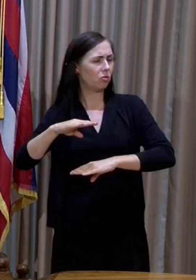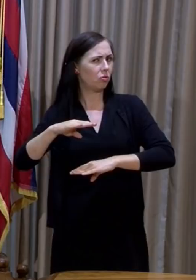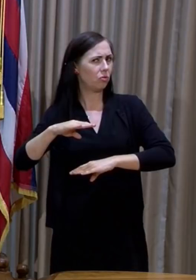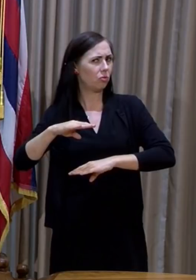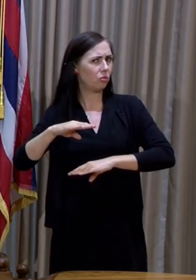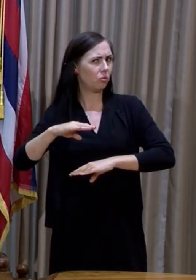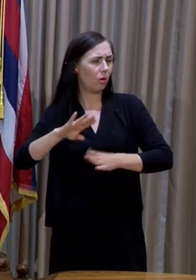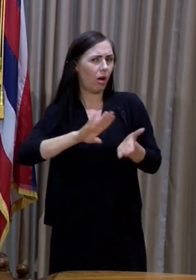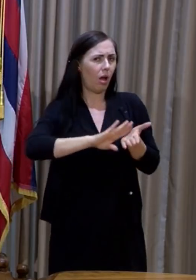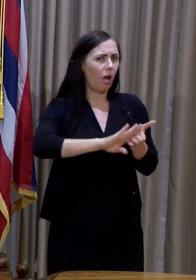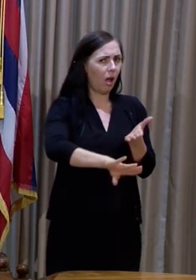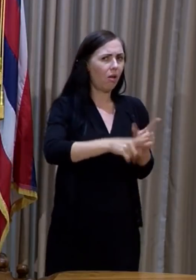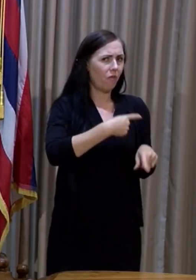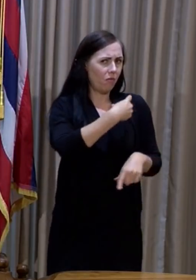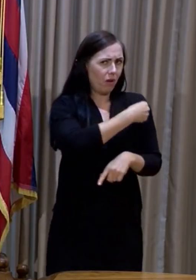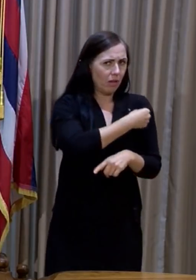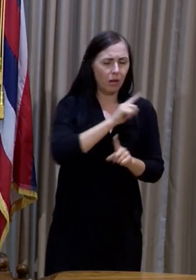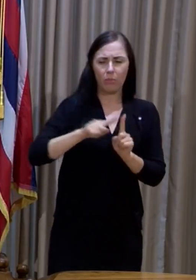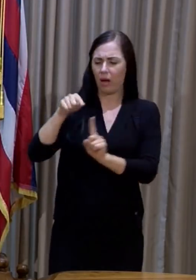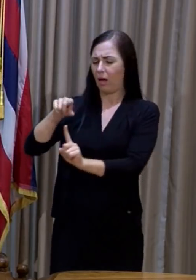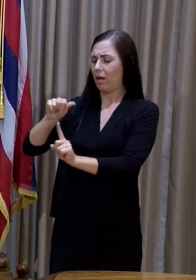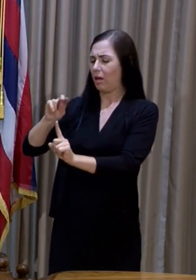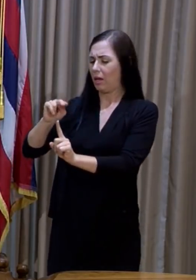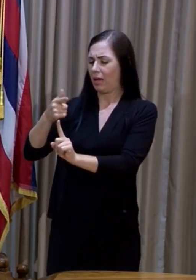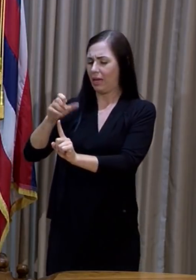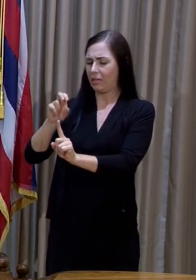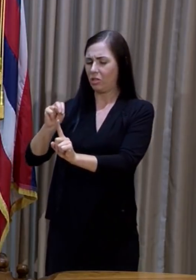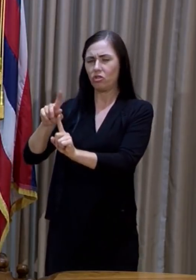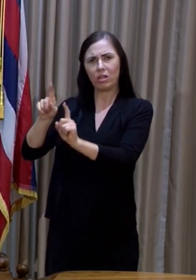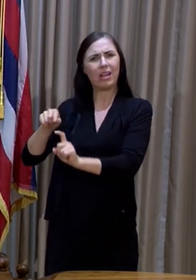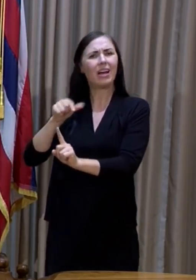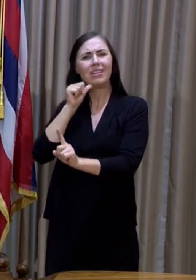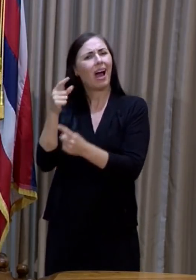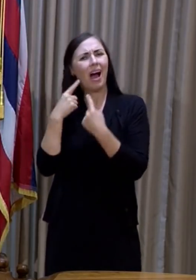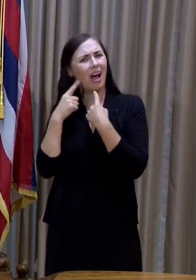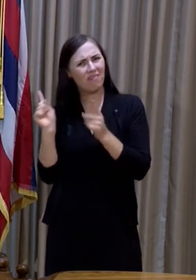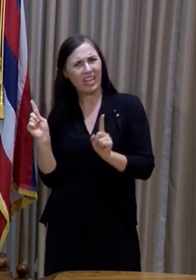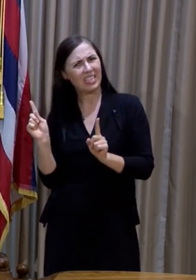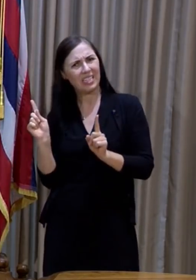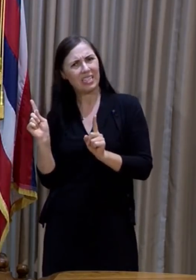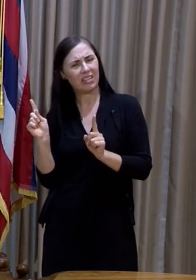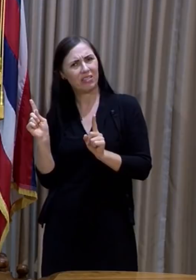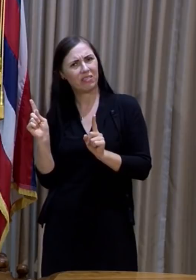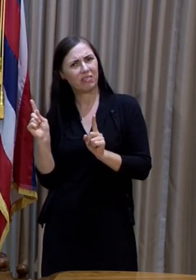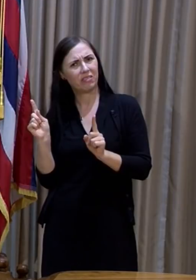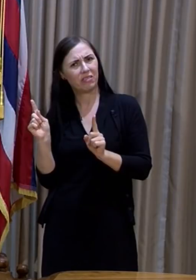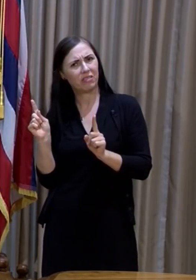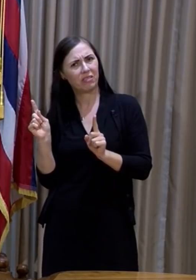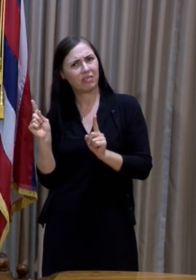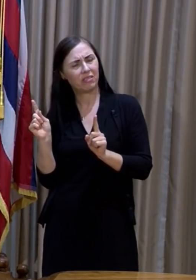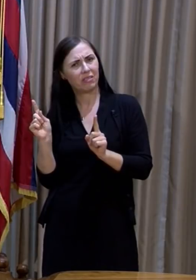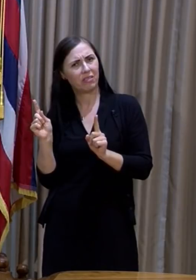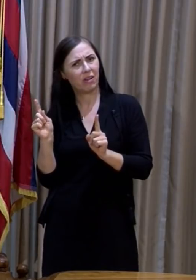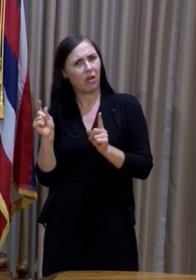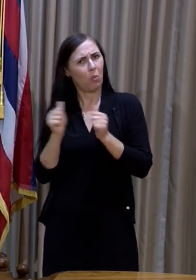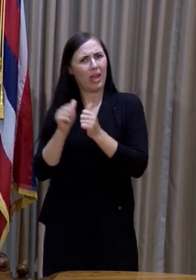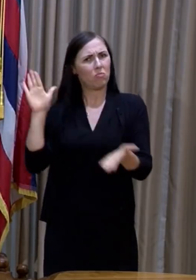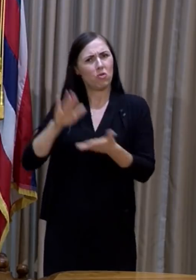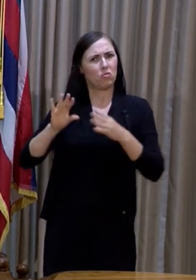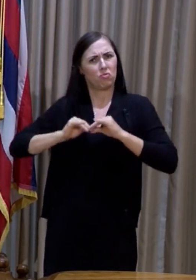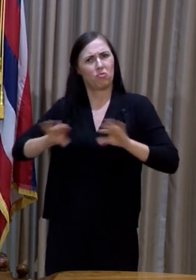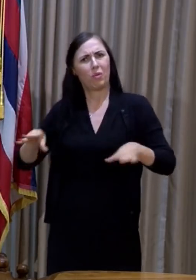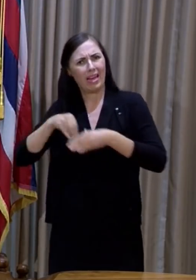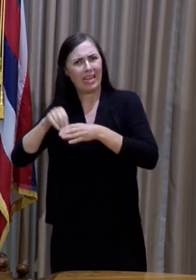from vaccines, that the antigen test will not be effective in keeping the virus out of your workplaces, because